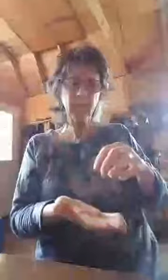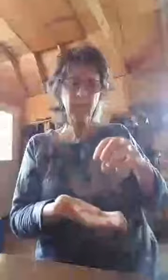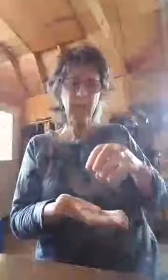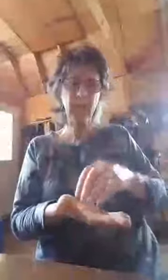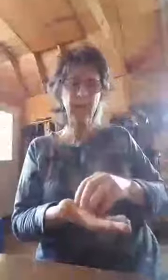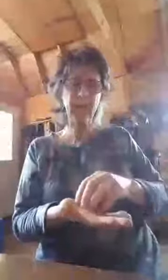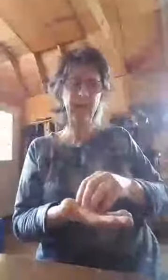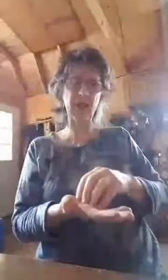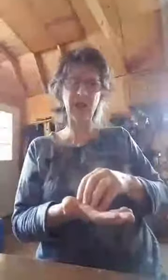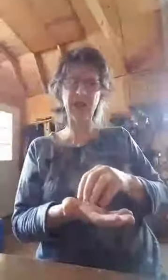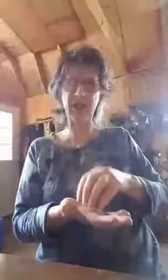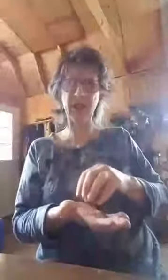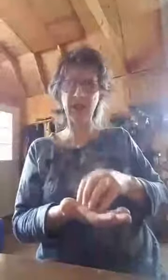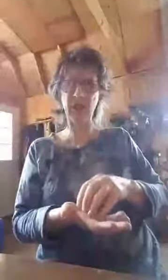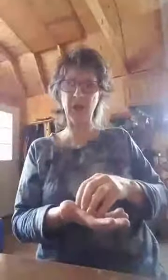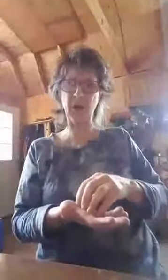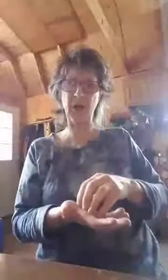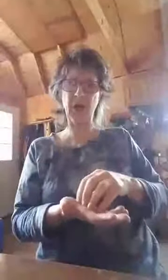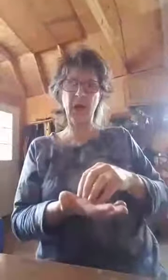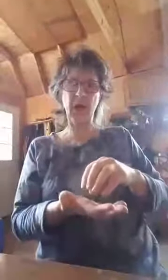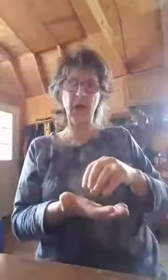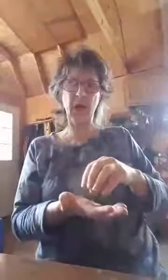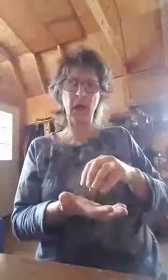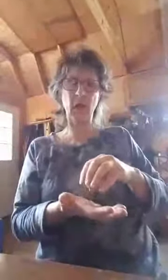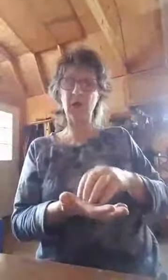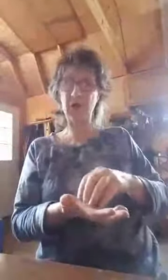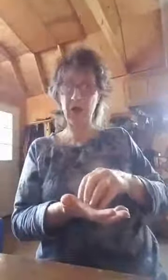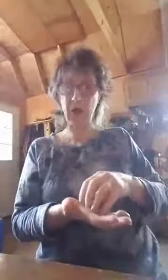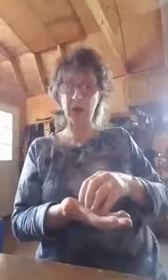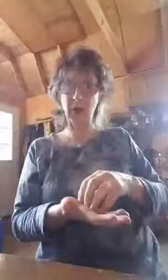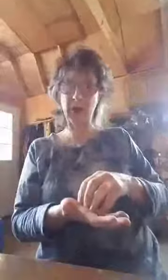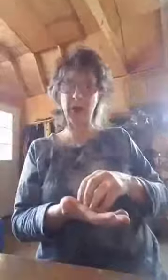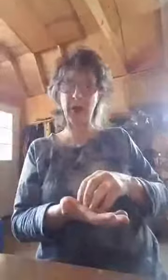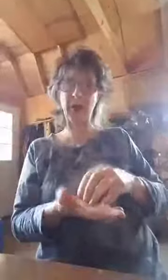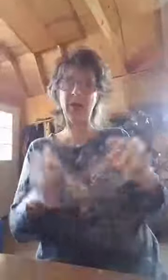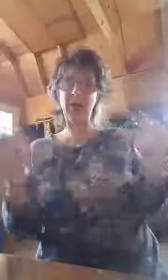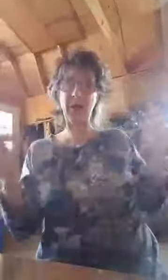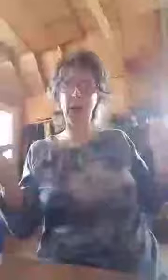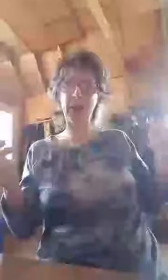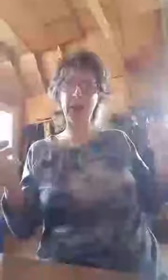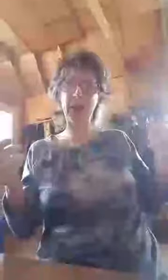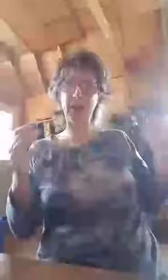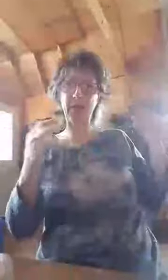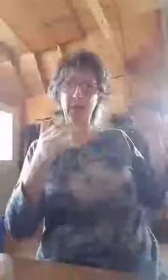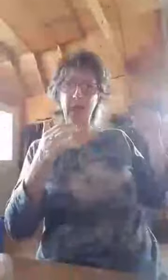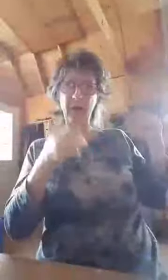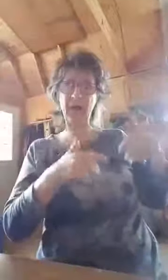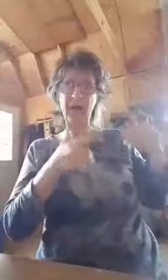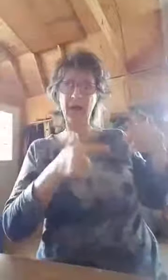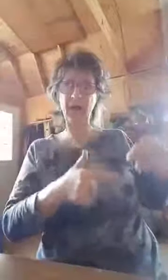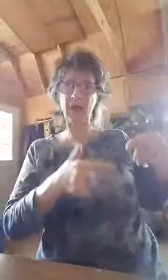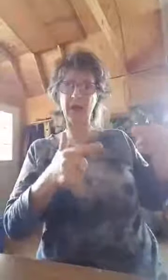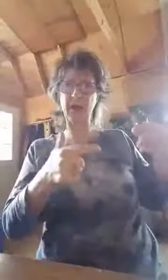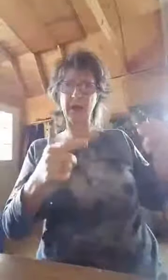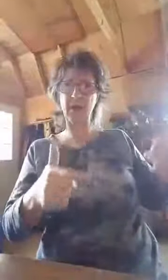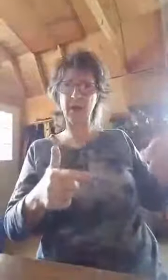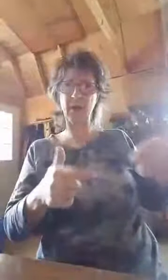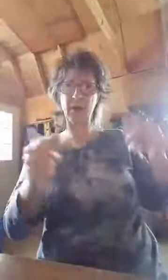and everything that Jesus did on this earth, which is not recorded in the Bible, because the Bible said that if everything that Jesus did on this earth was